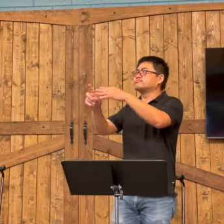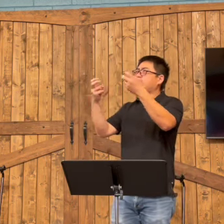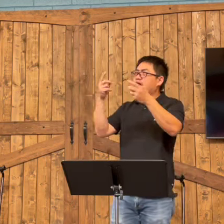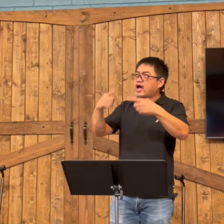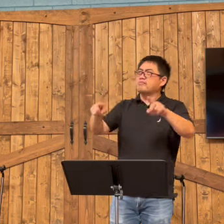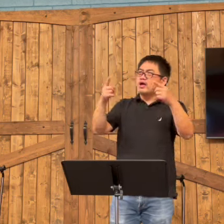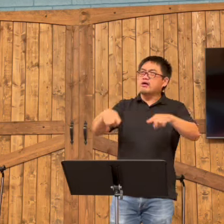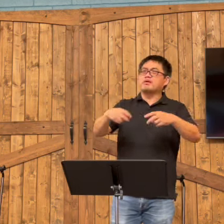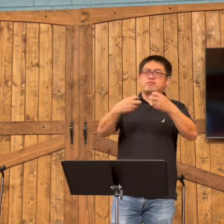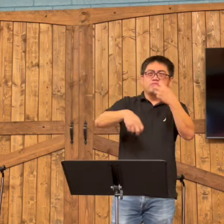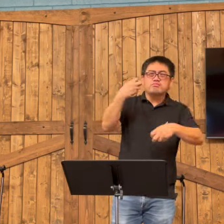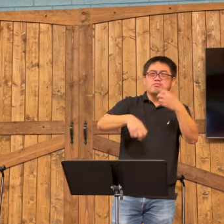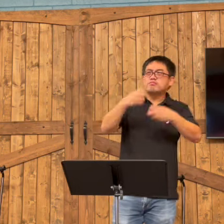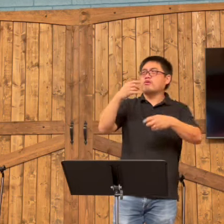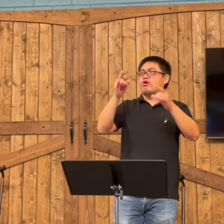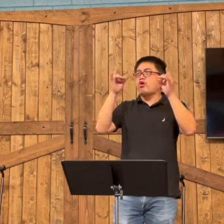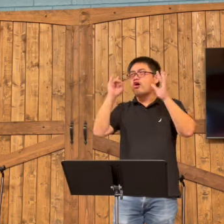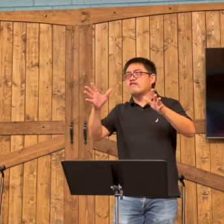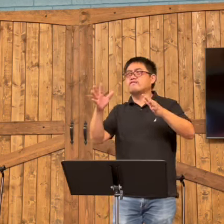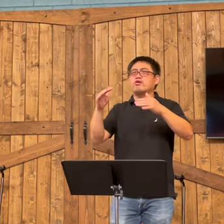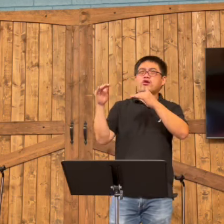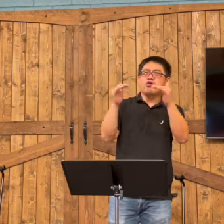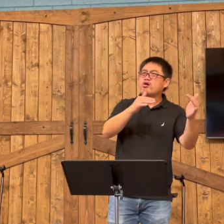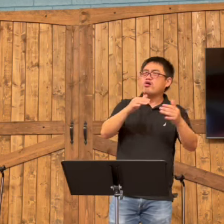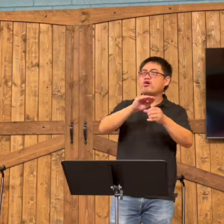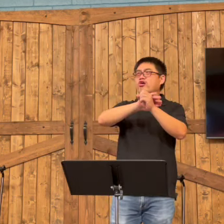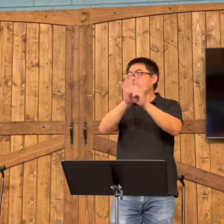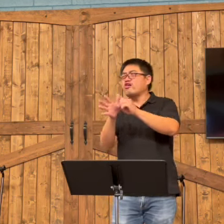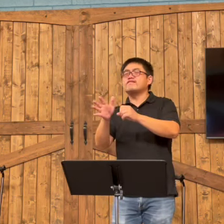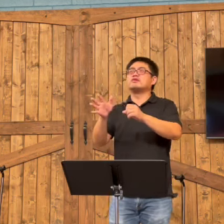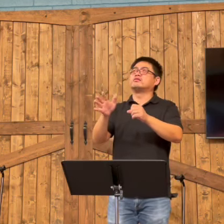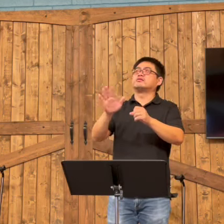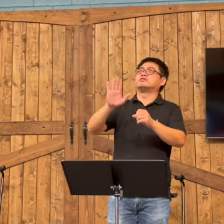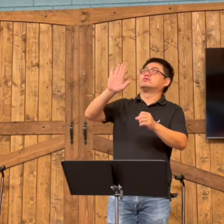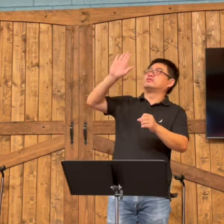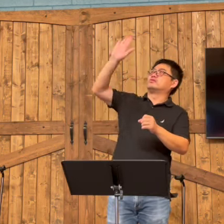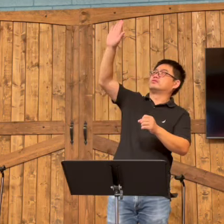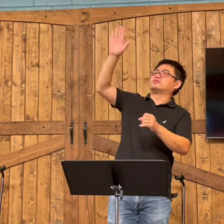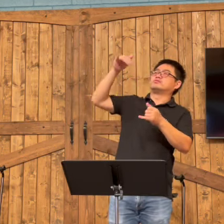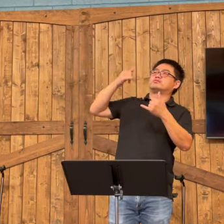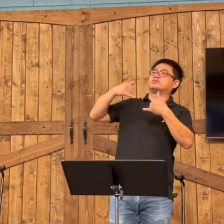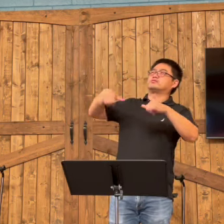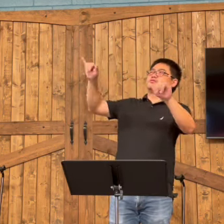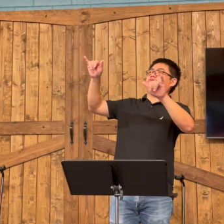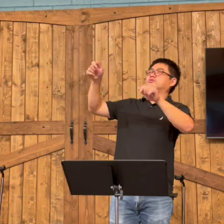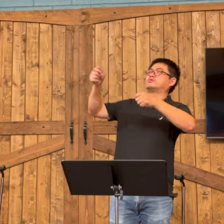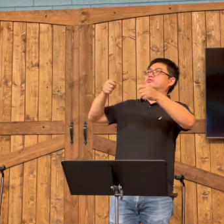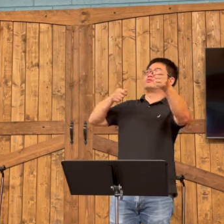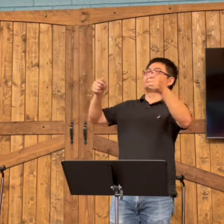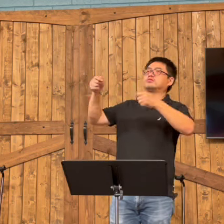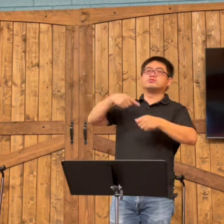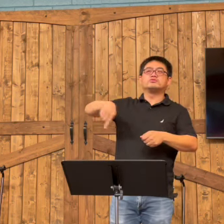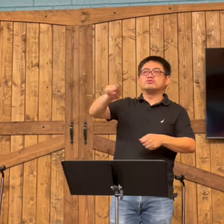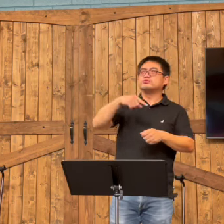Even though things happen and problems happen in our world. We have wars. We've had illnesses. The pandemic.